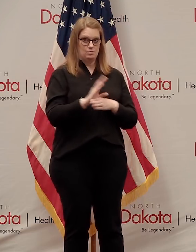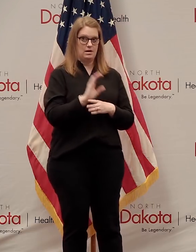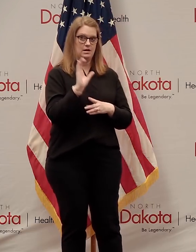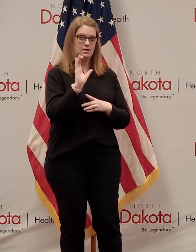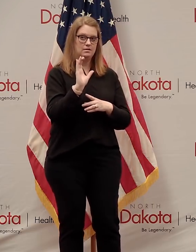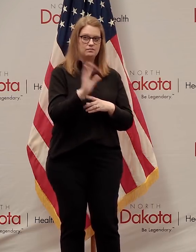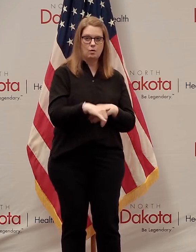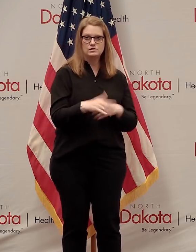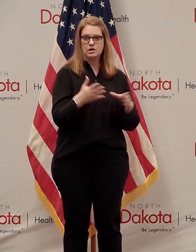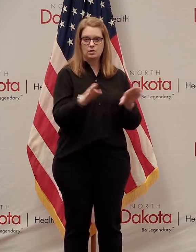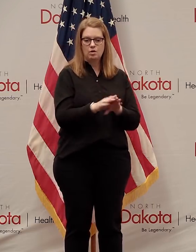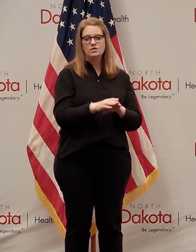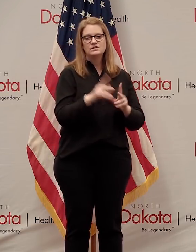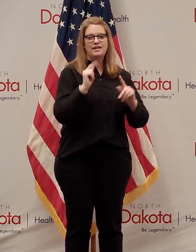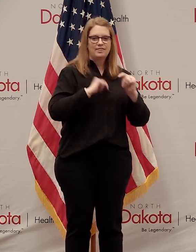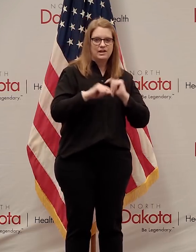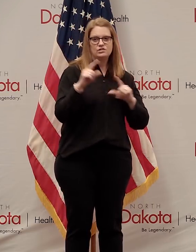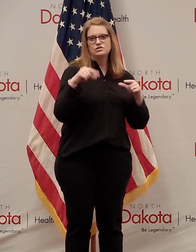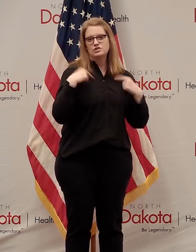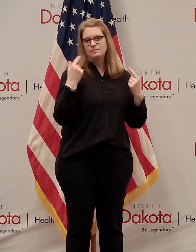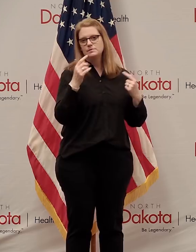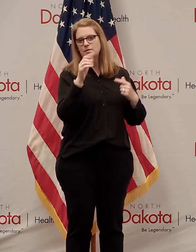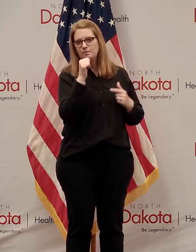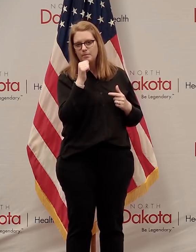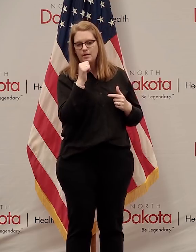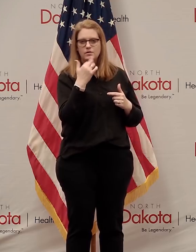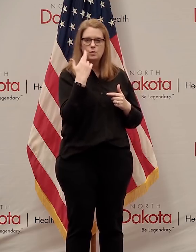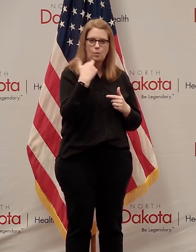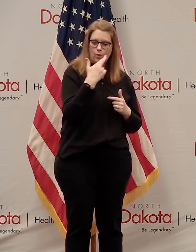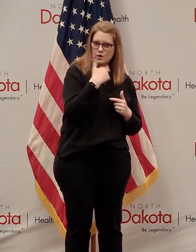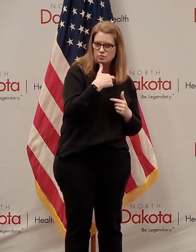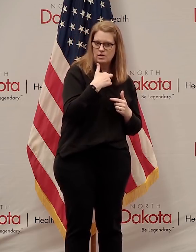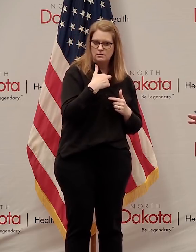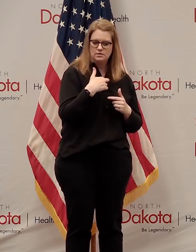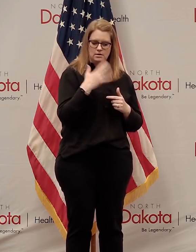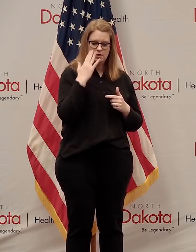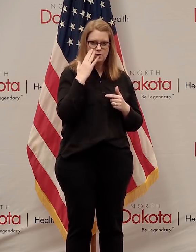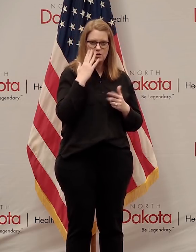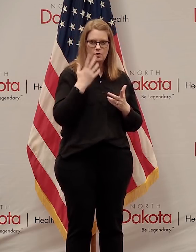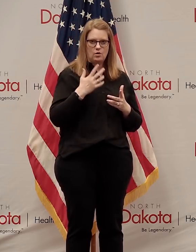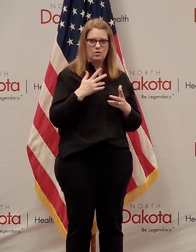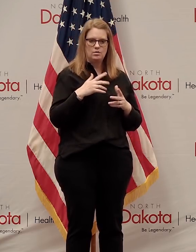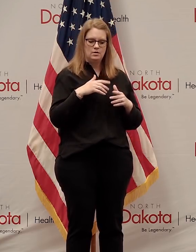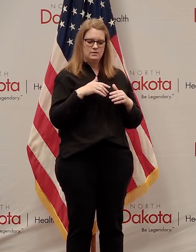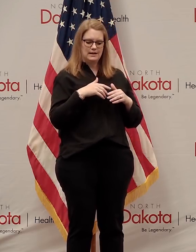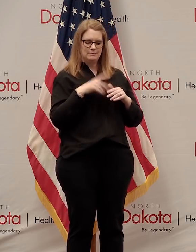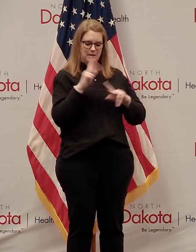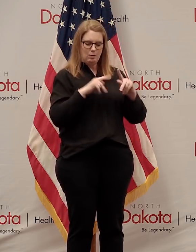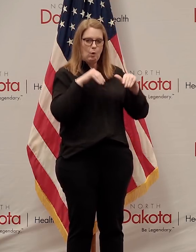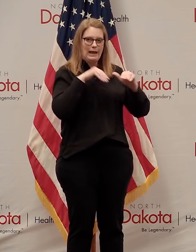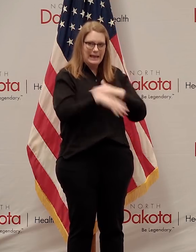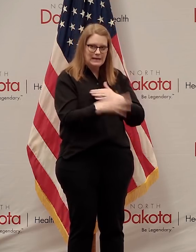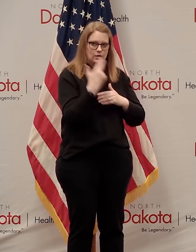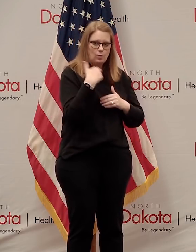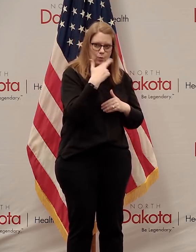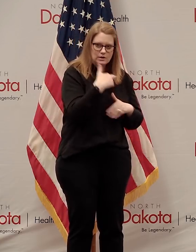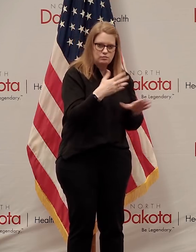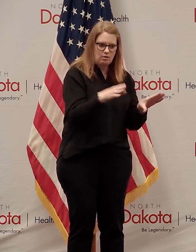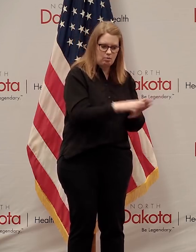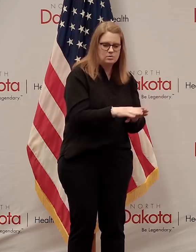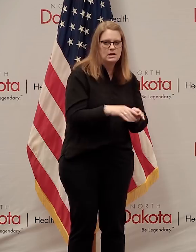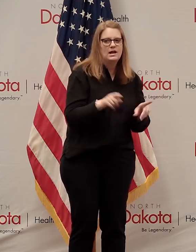theaters, gyms, bars, restaurants, you know, to in-dining, not to curbside or out, but in the personal care.